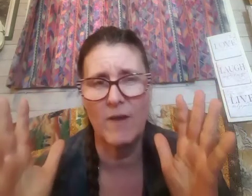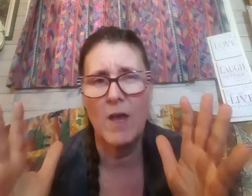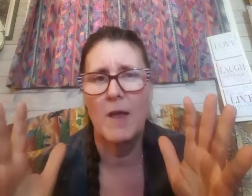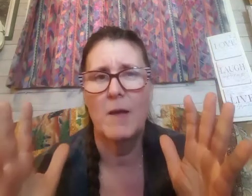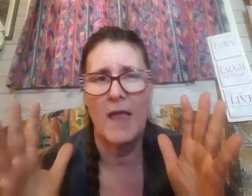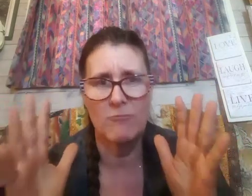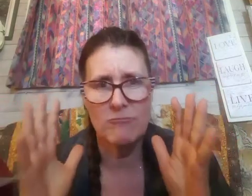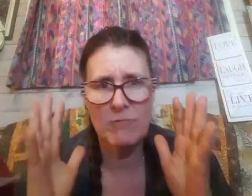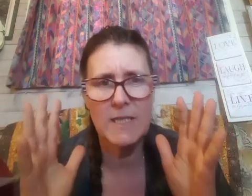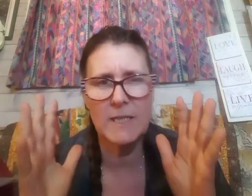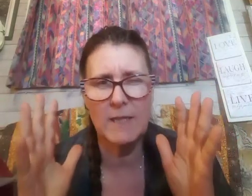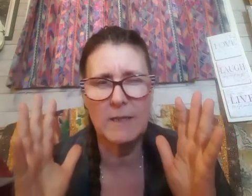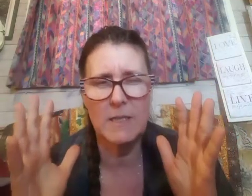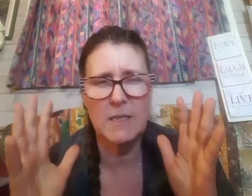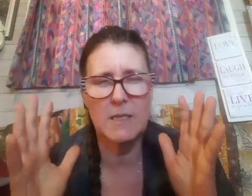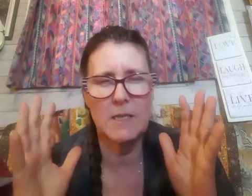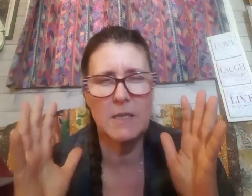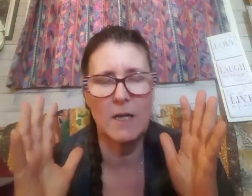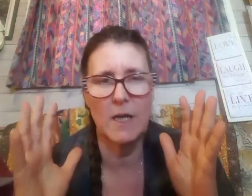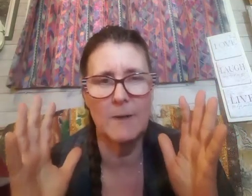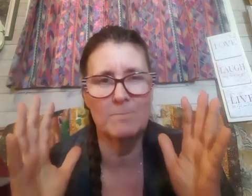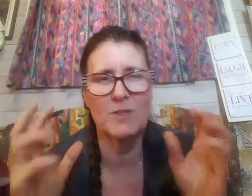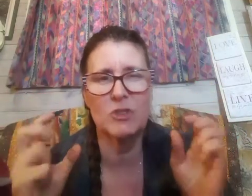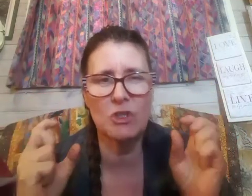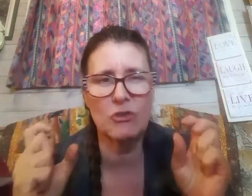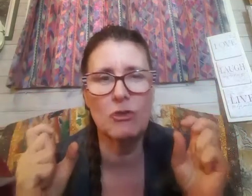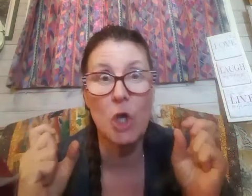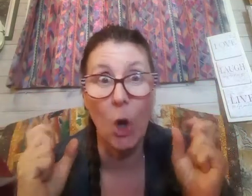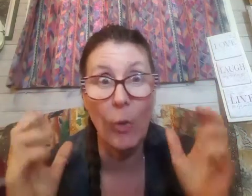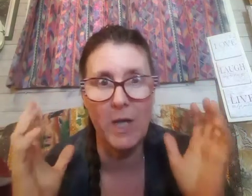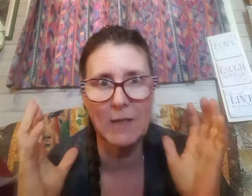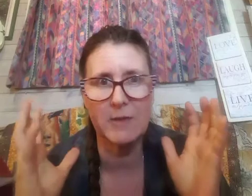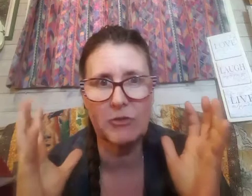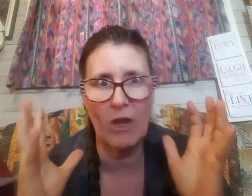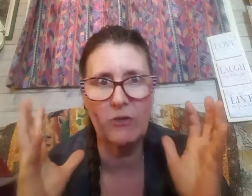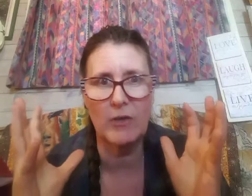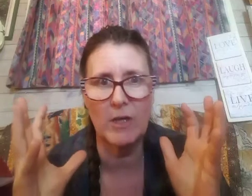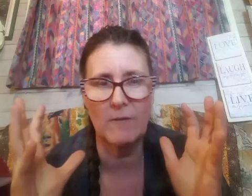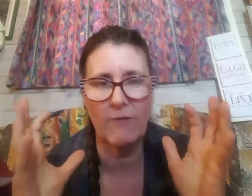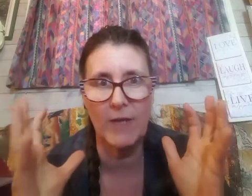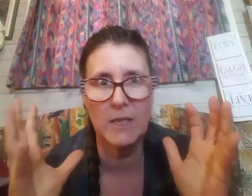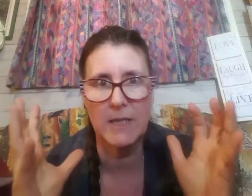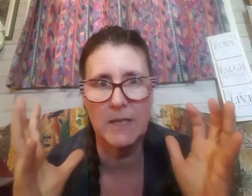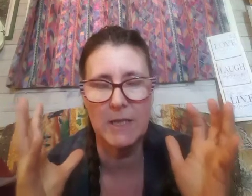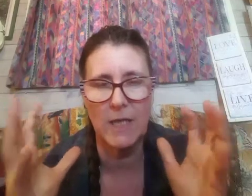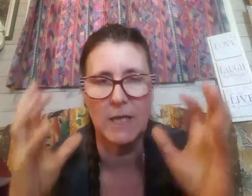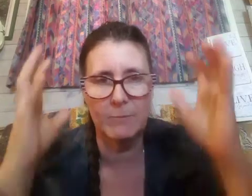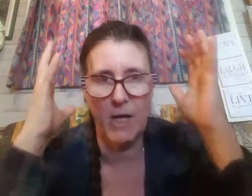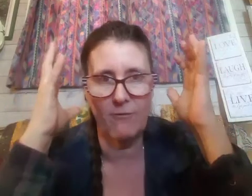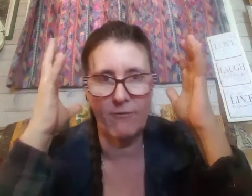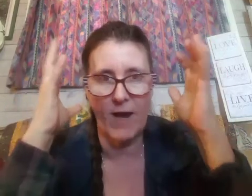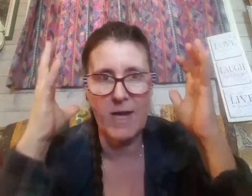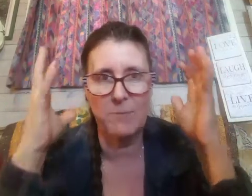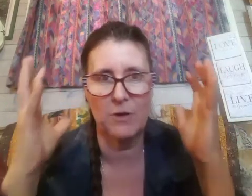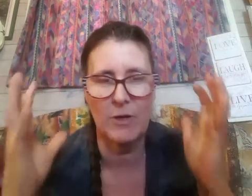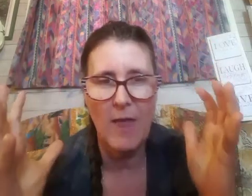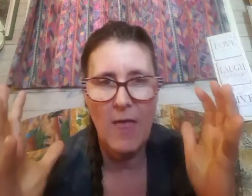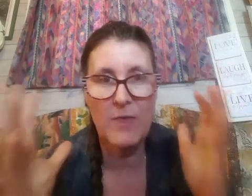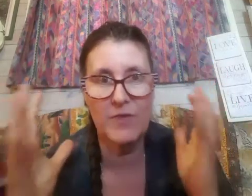and really uh just knowing sensing feeling in my fiber that